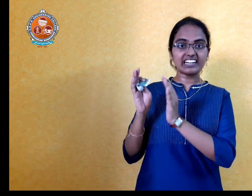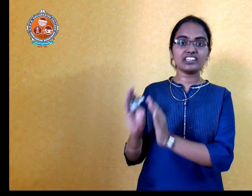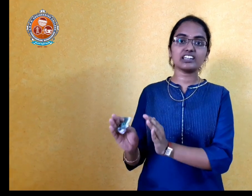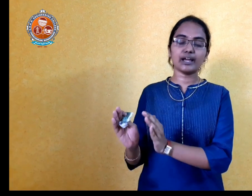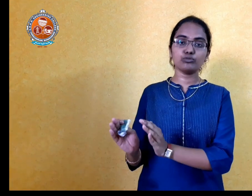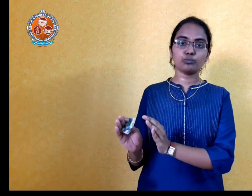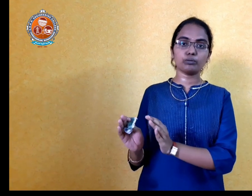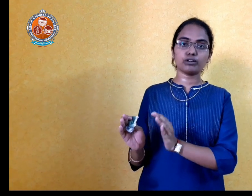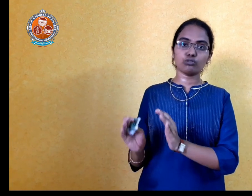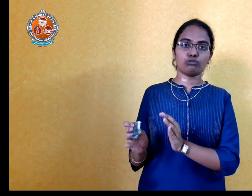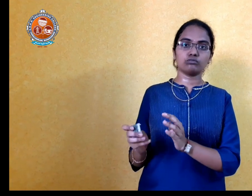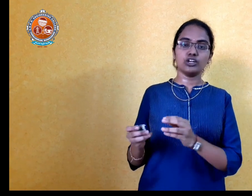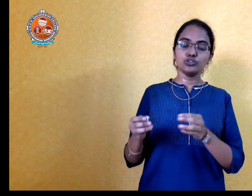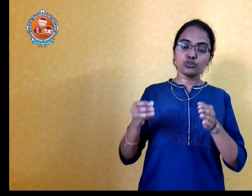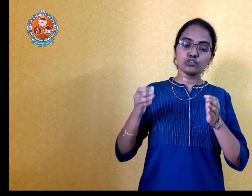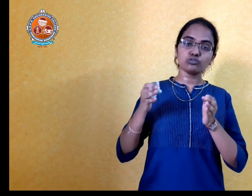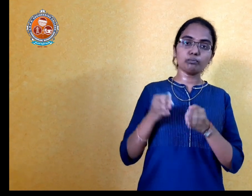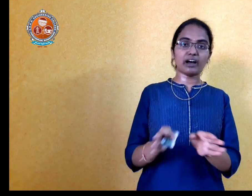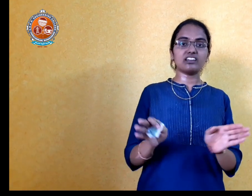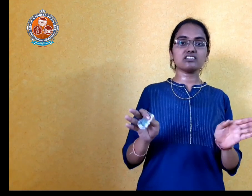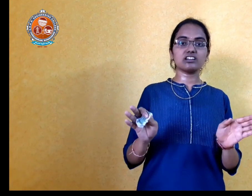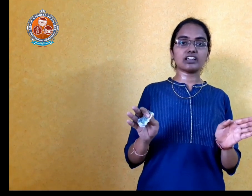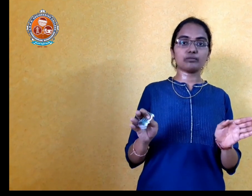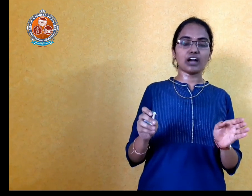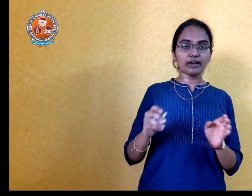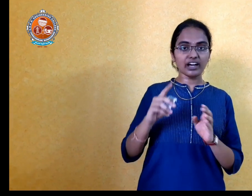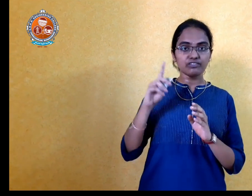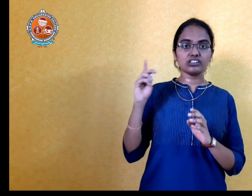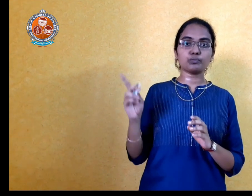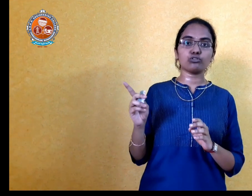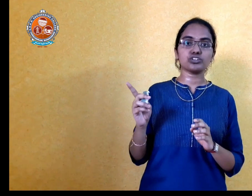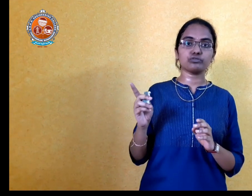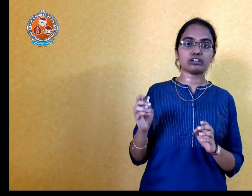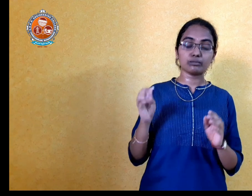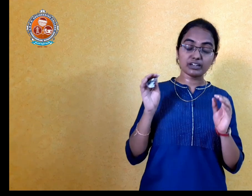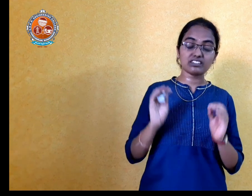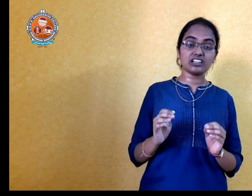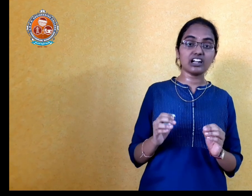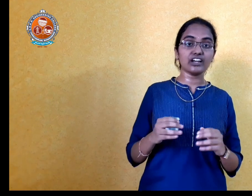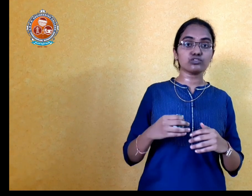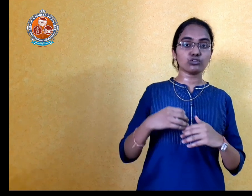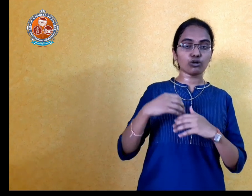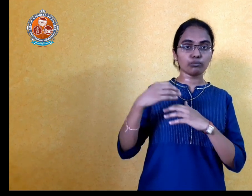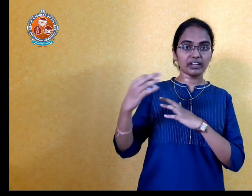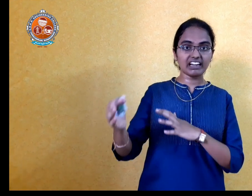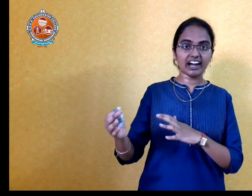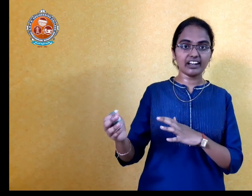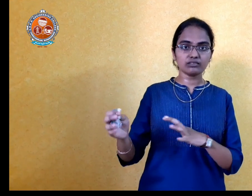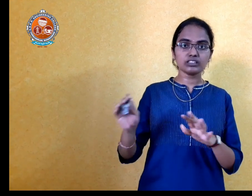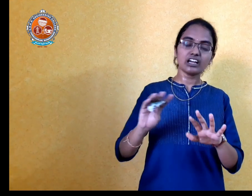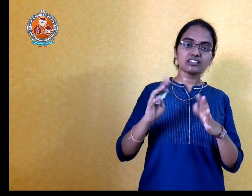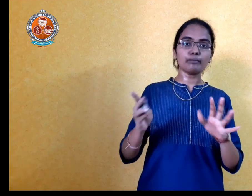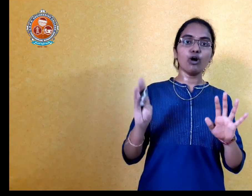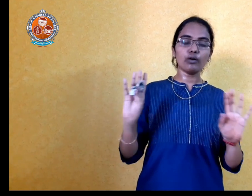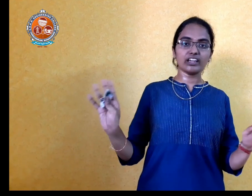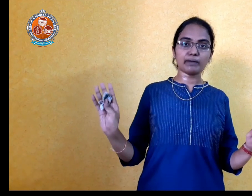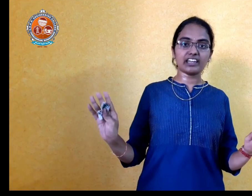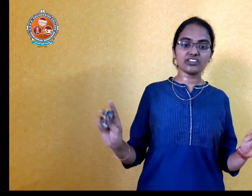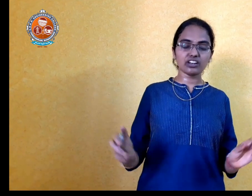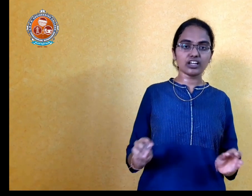get the time to prepare more. You used to manage the time. I am having the project work. But still, I used to talk my guide. Somehow, I managed and I